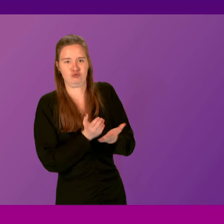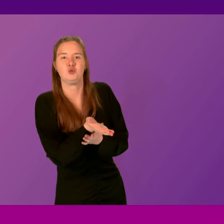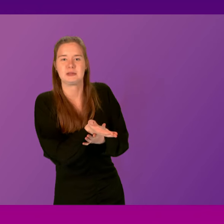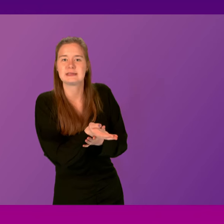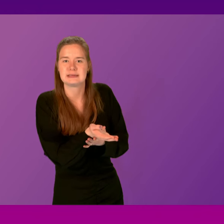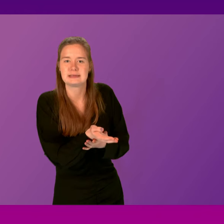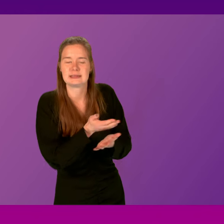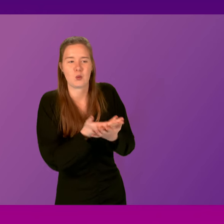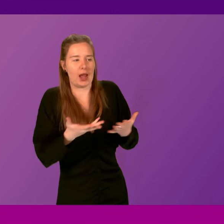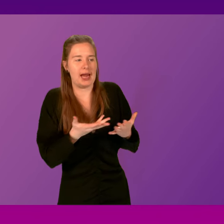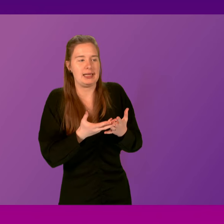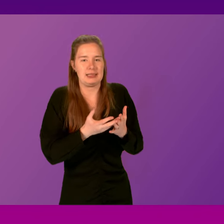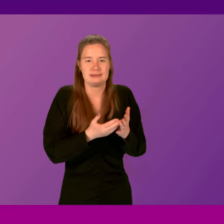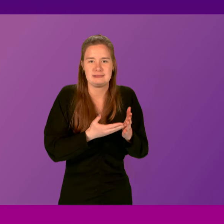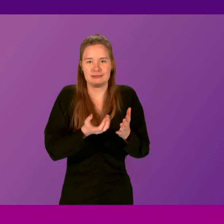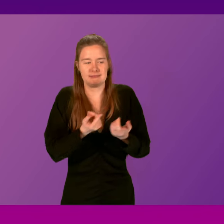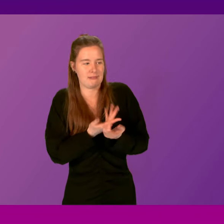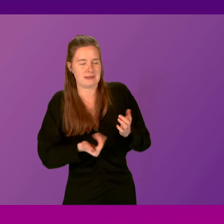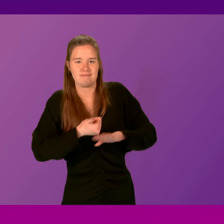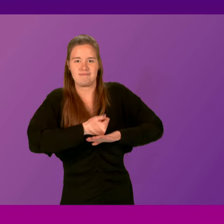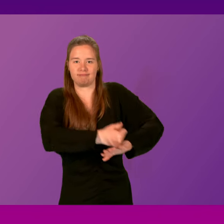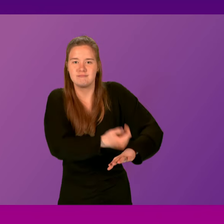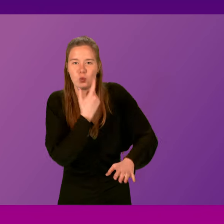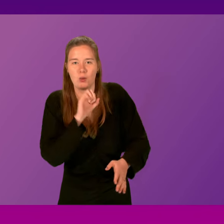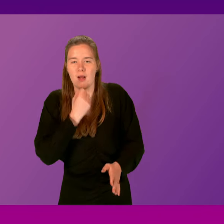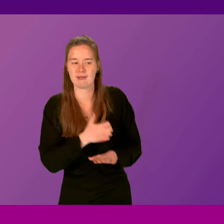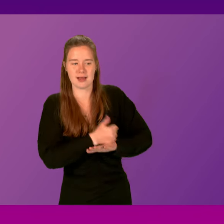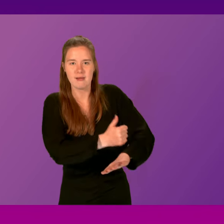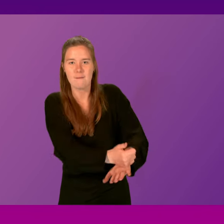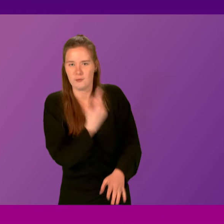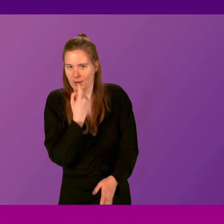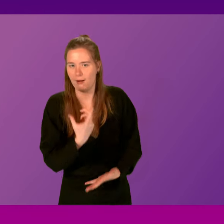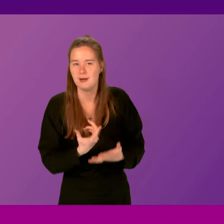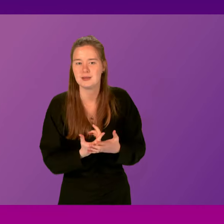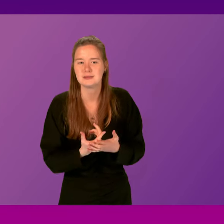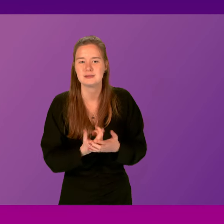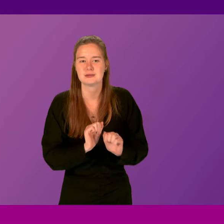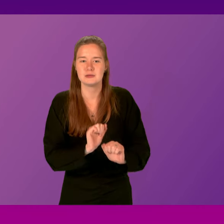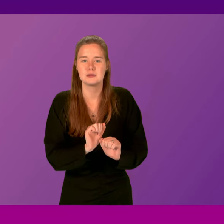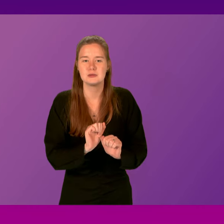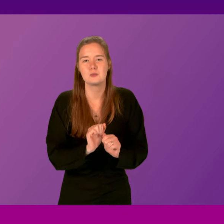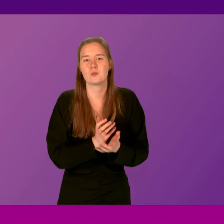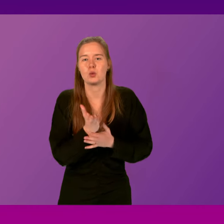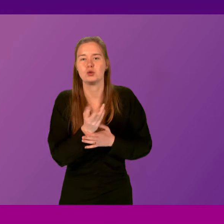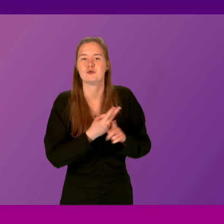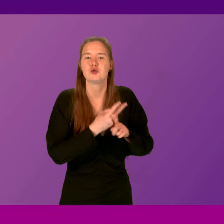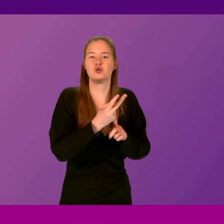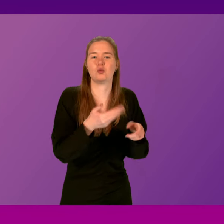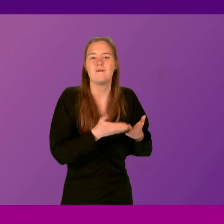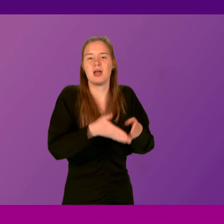and, of course, any mitigations that we can feasibly put in place, we absolutely will put in place when, of course, the Hamniveau goes for its two-week